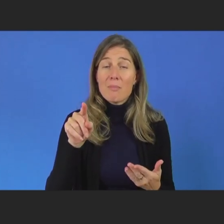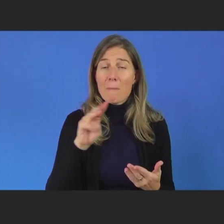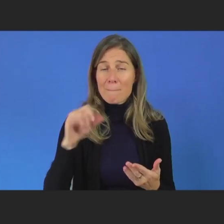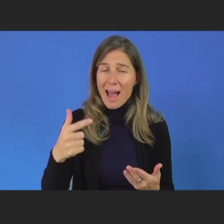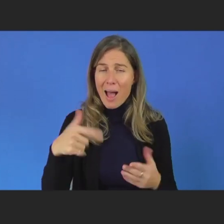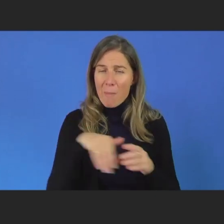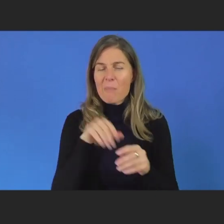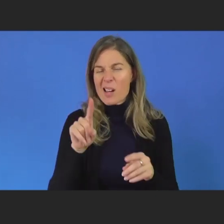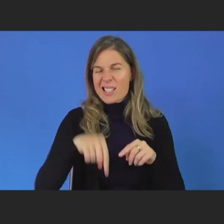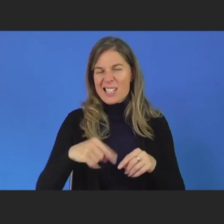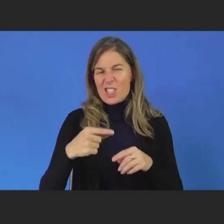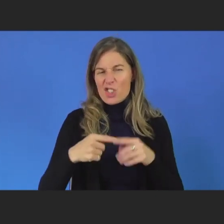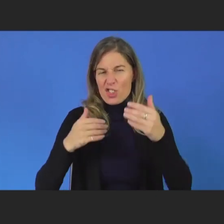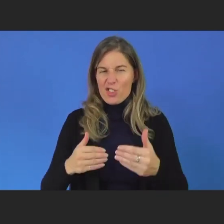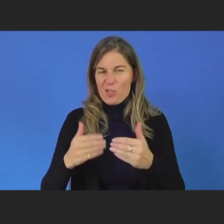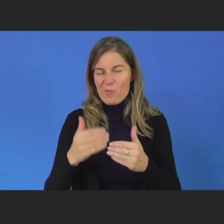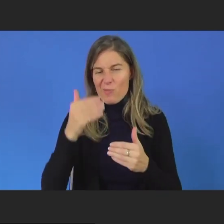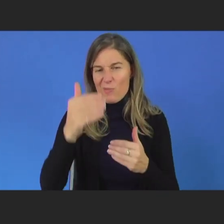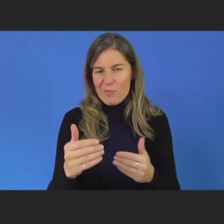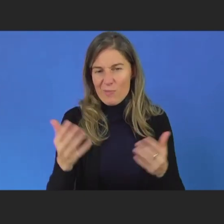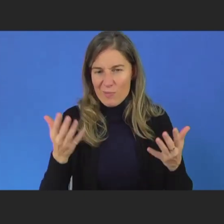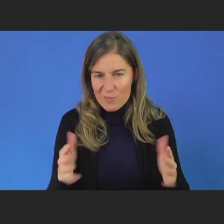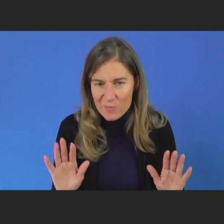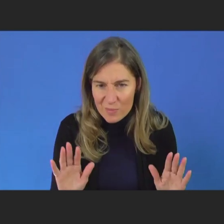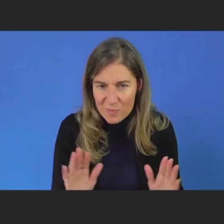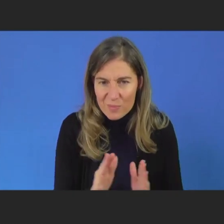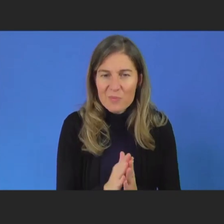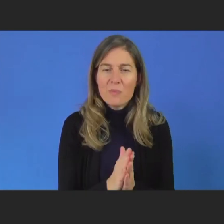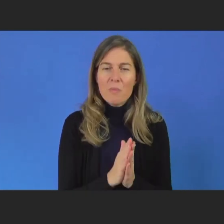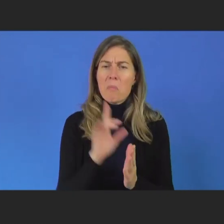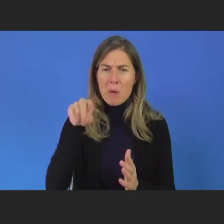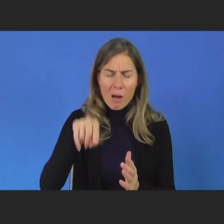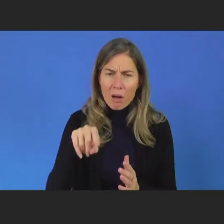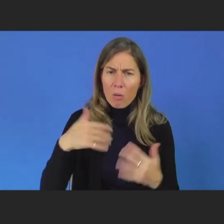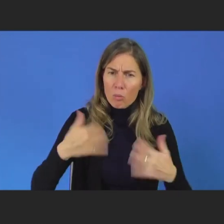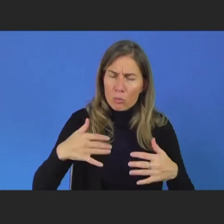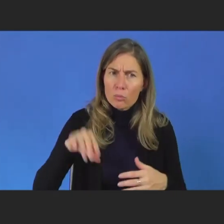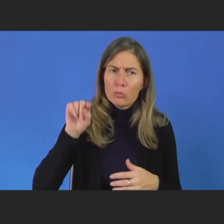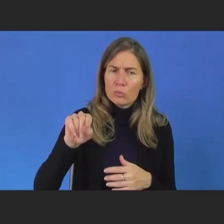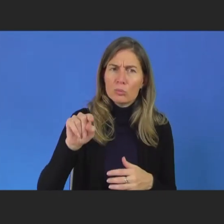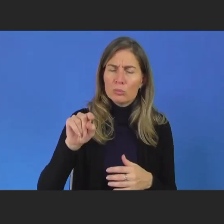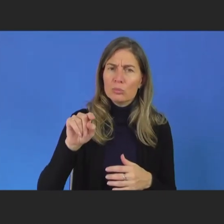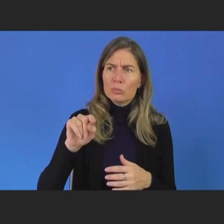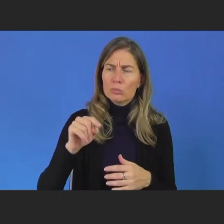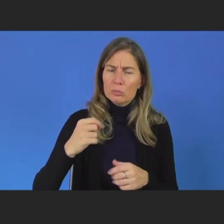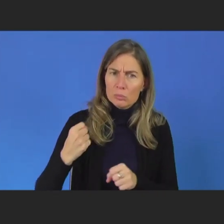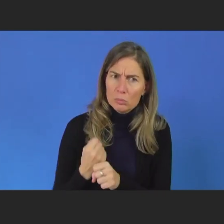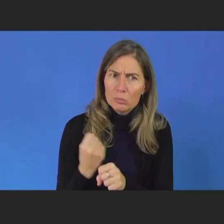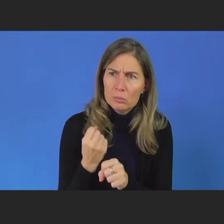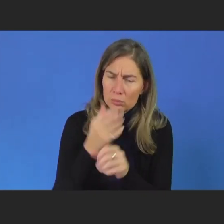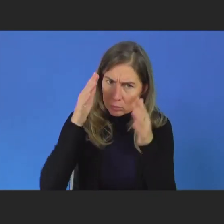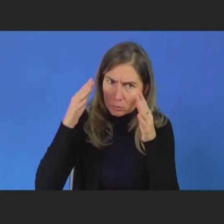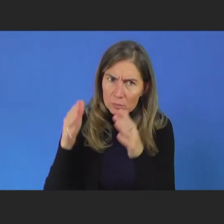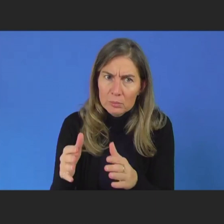But she's also very, been very active on accessibility issues. Many of the same members of the